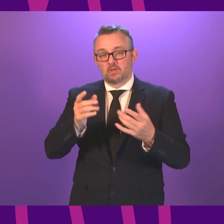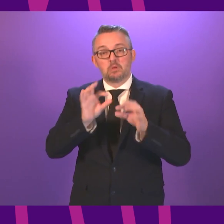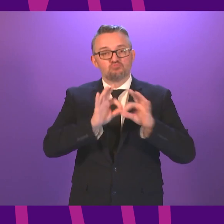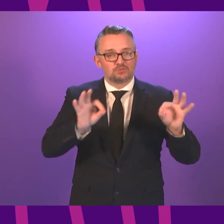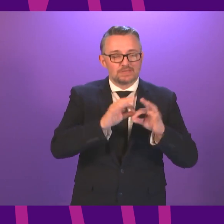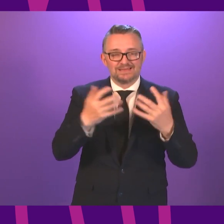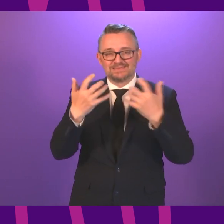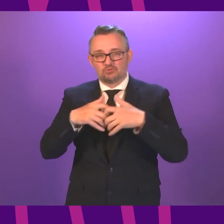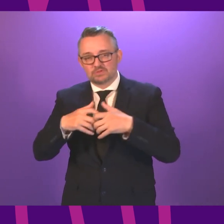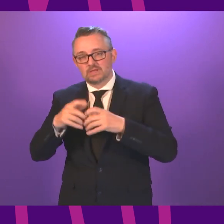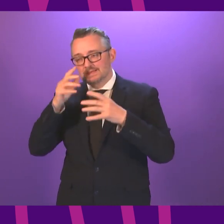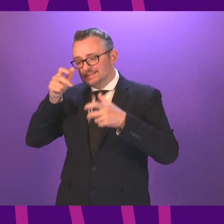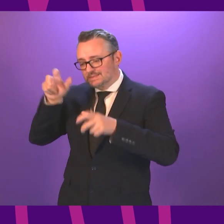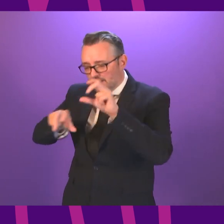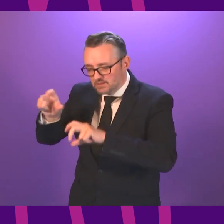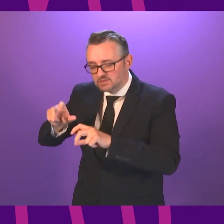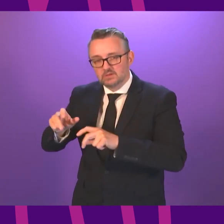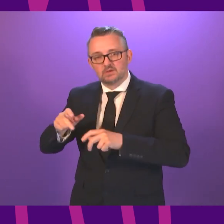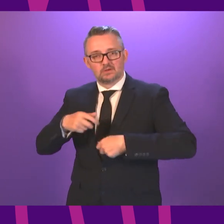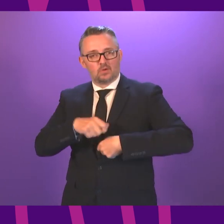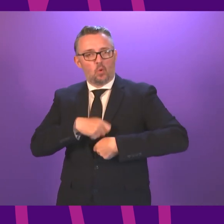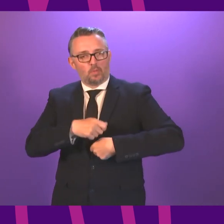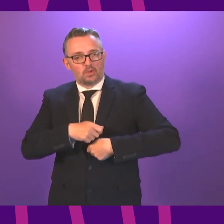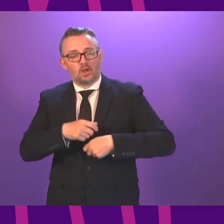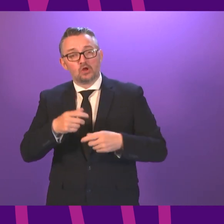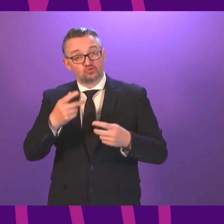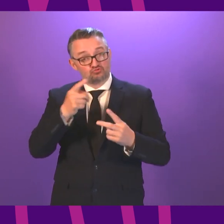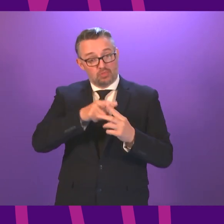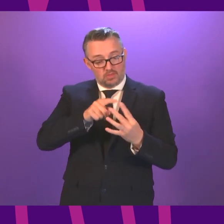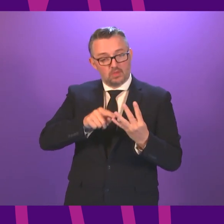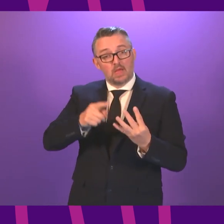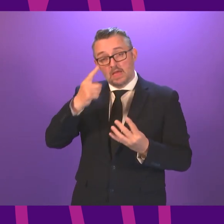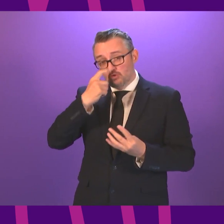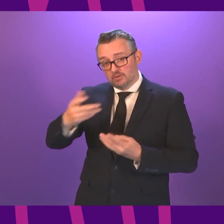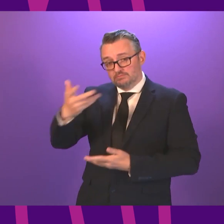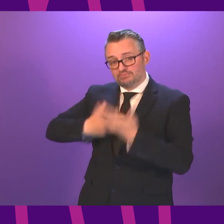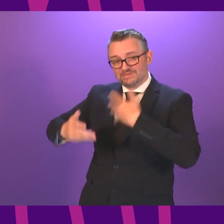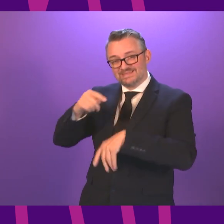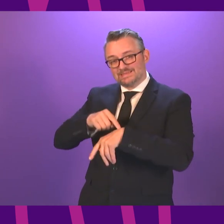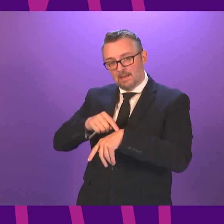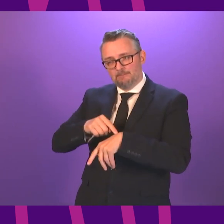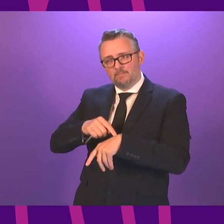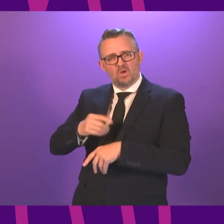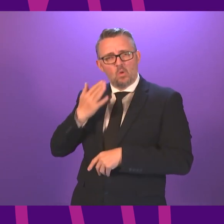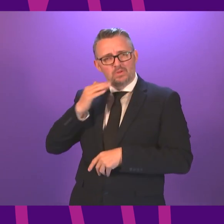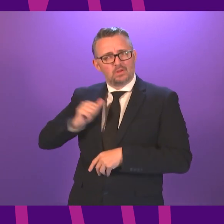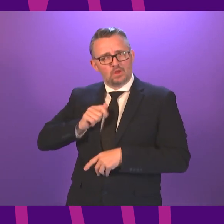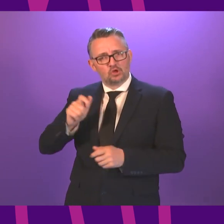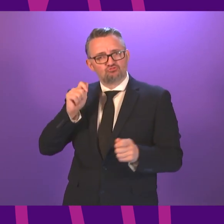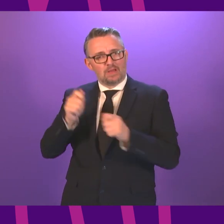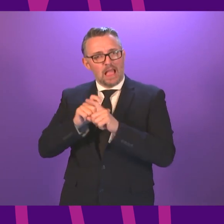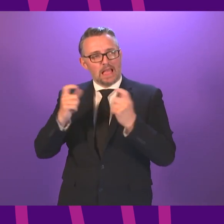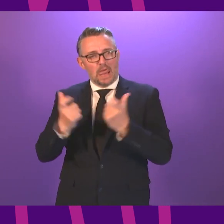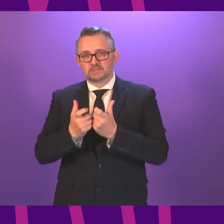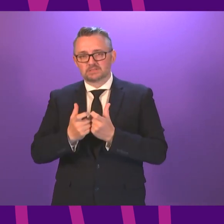science and home economics can the first minister provide an indicative time scales and when we can expect to see these changes in our